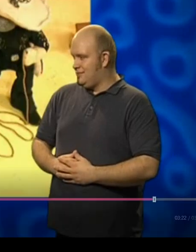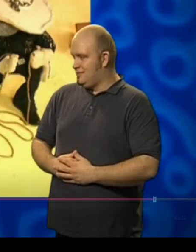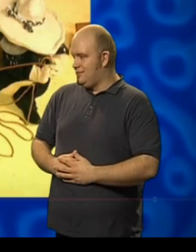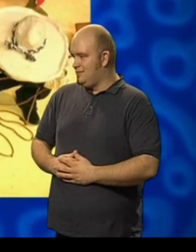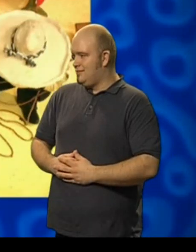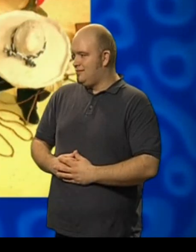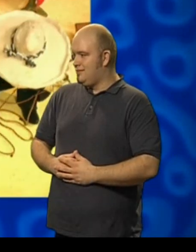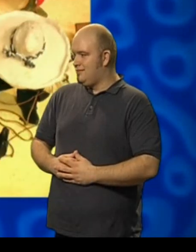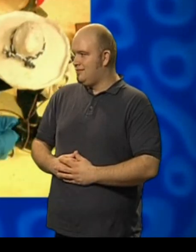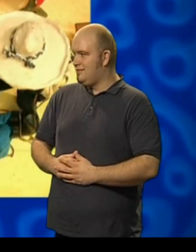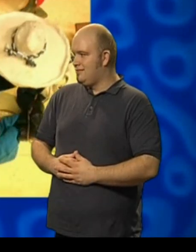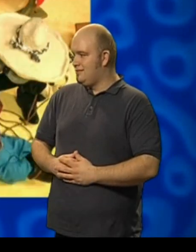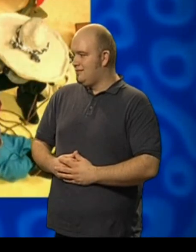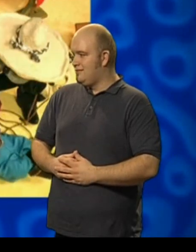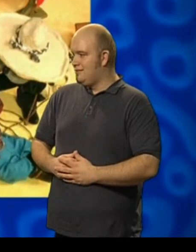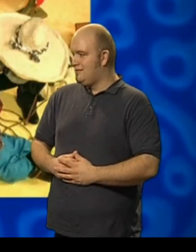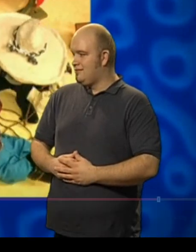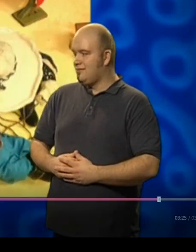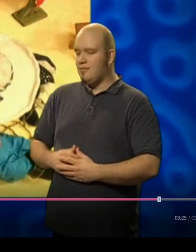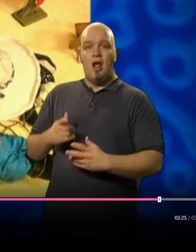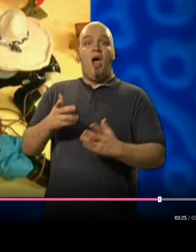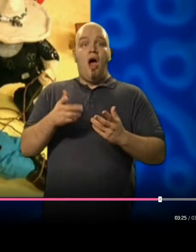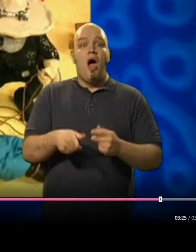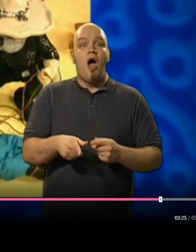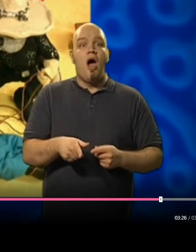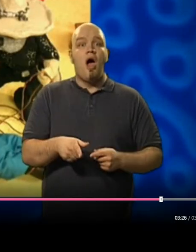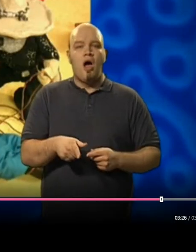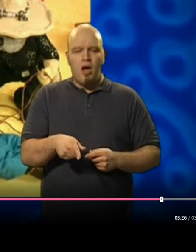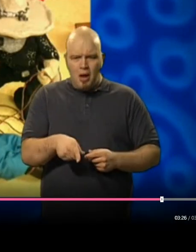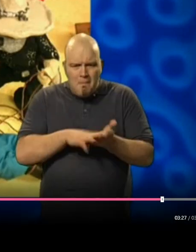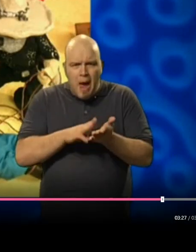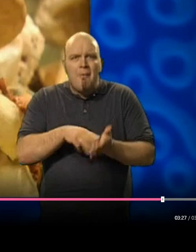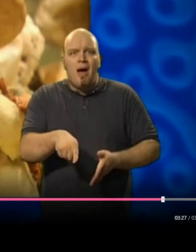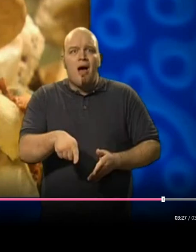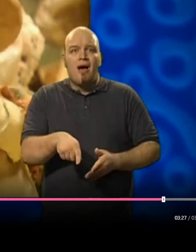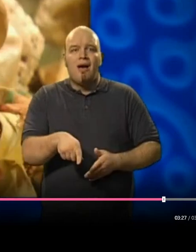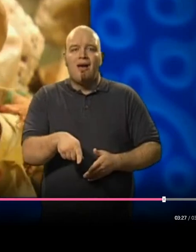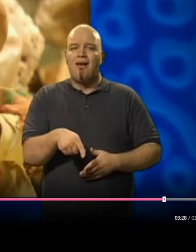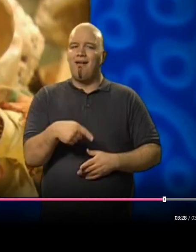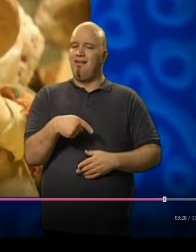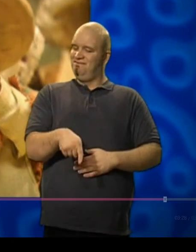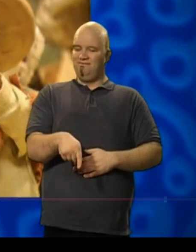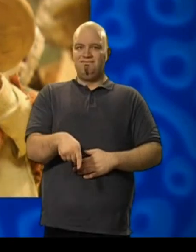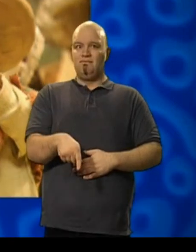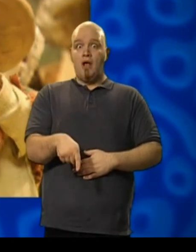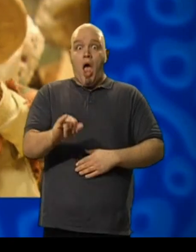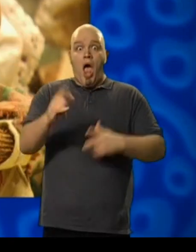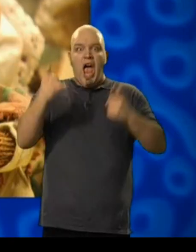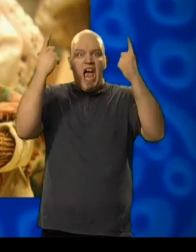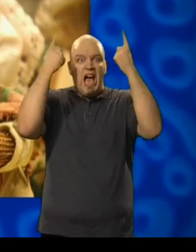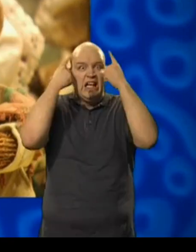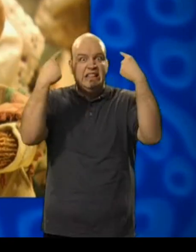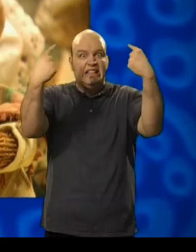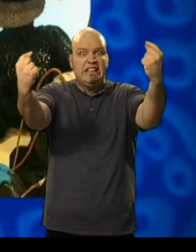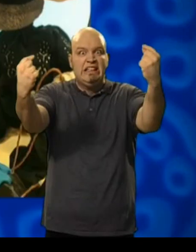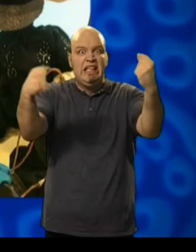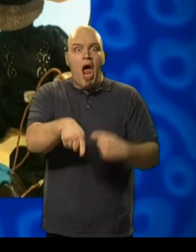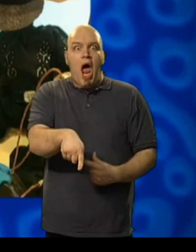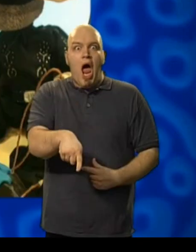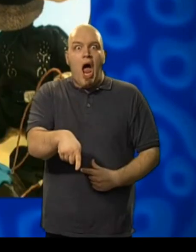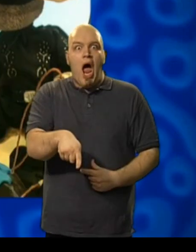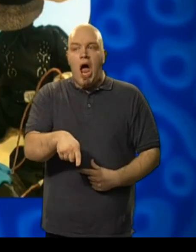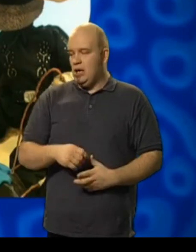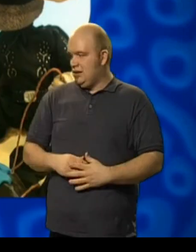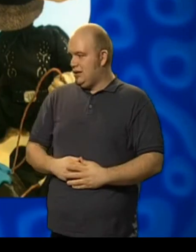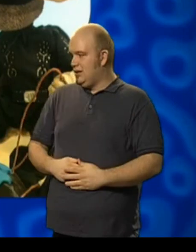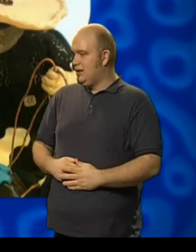So you are Mama, are you? I think not. The wicked Don Fandango! So